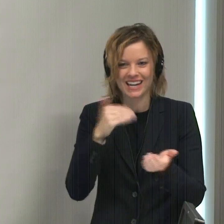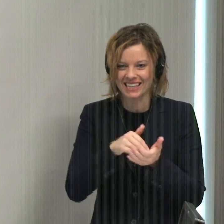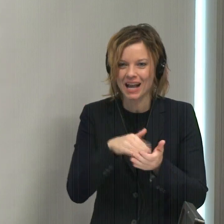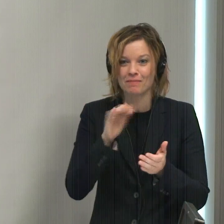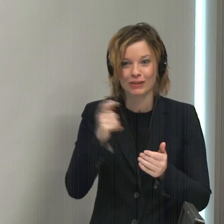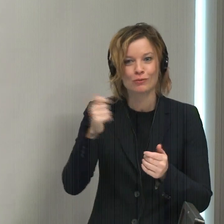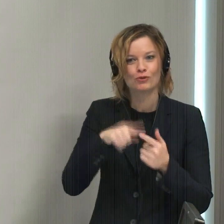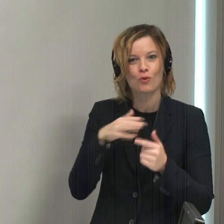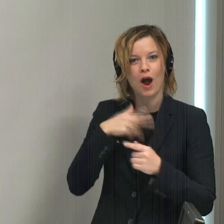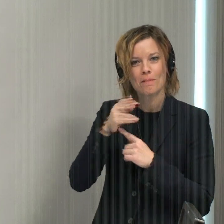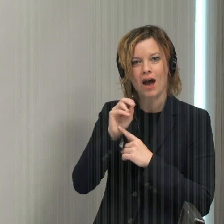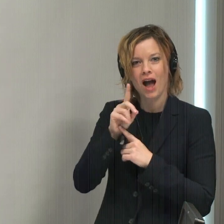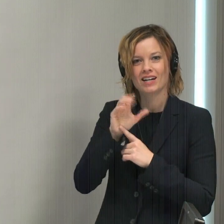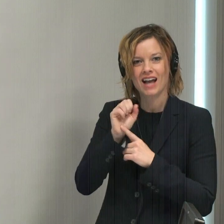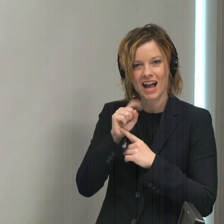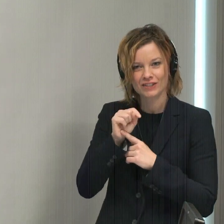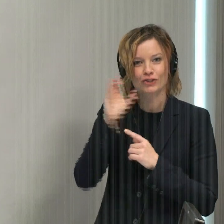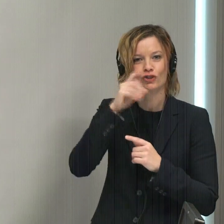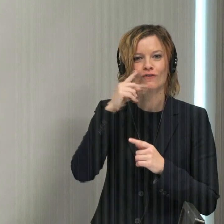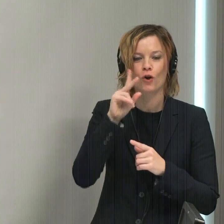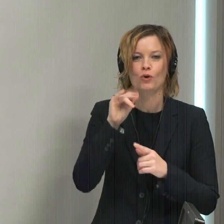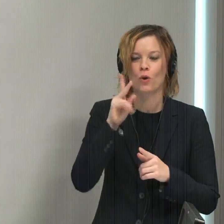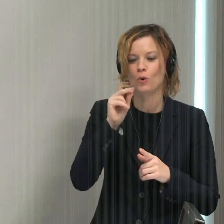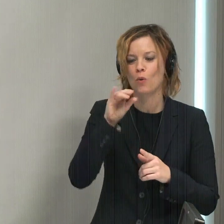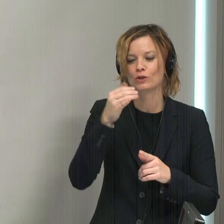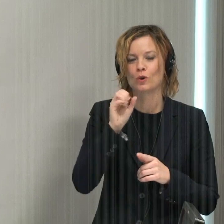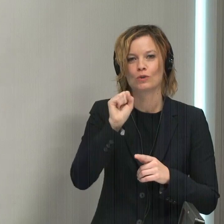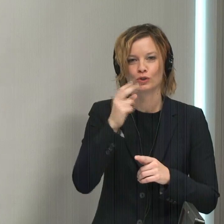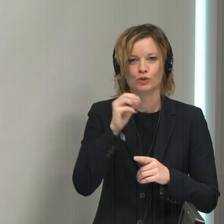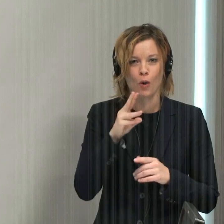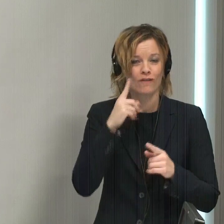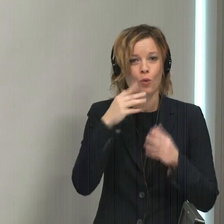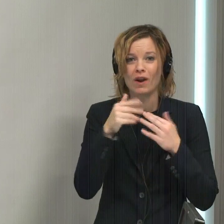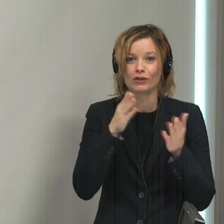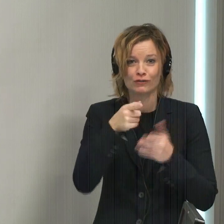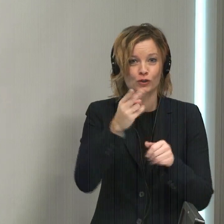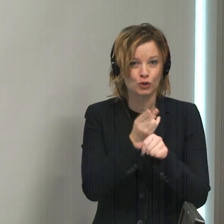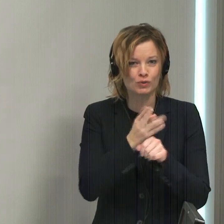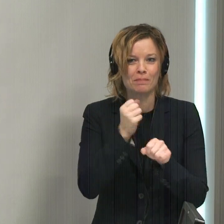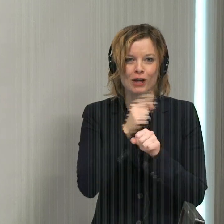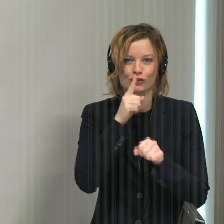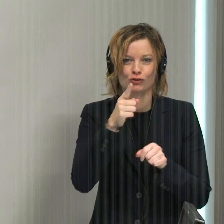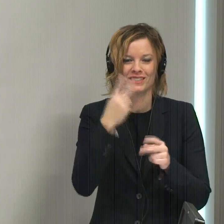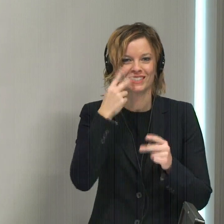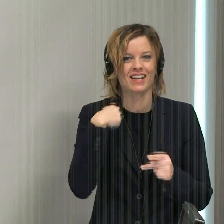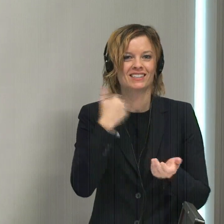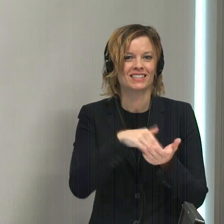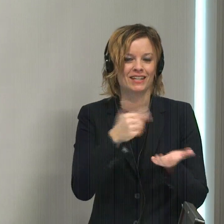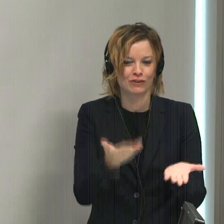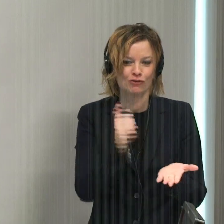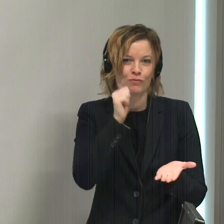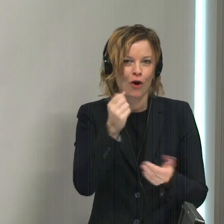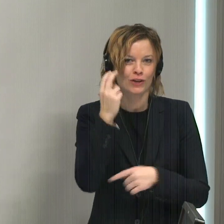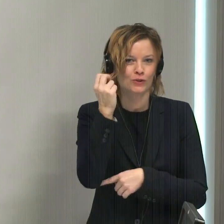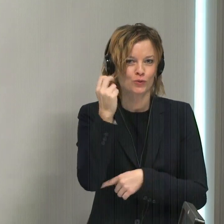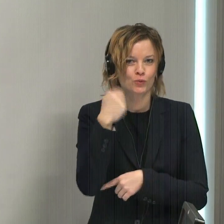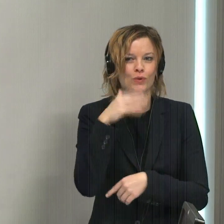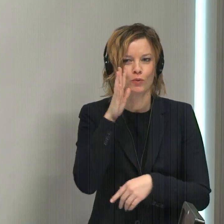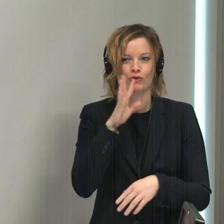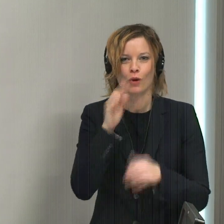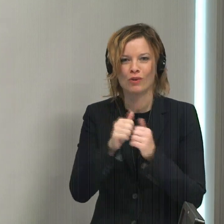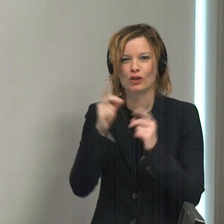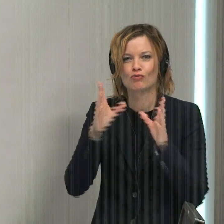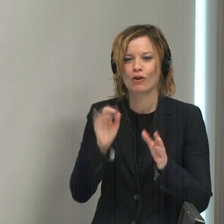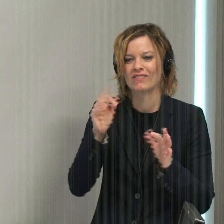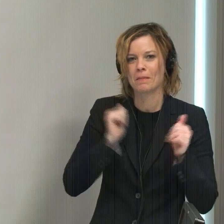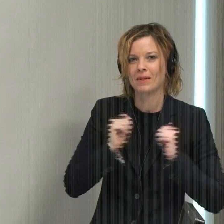subscribing to the podcast. Just search for Kojo Show on whatever service you use and be sure to meet us back here tomorrow at noon. We'll speak to the director of a